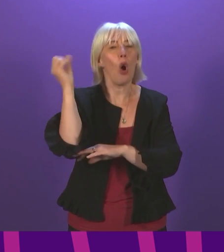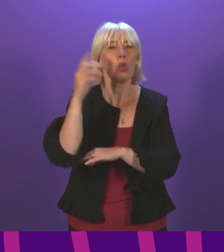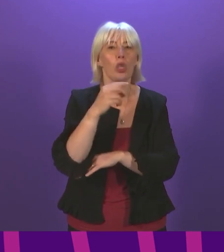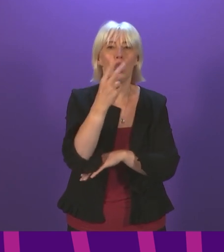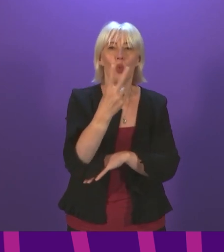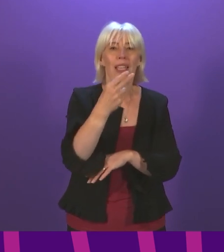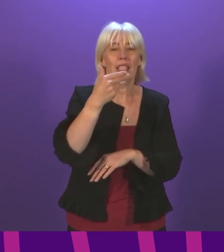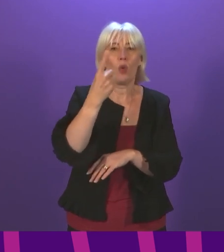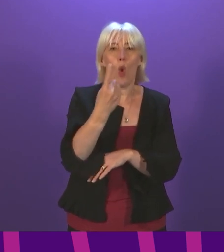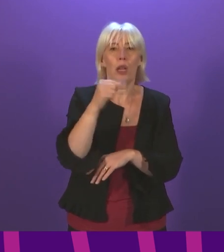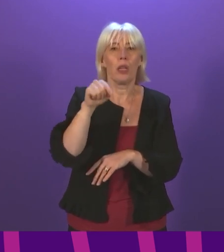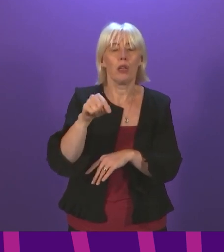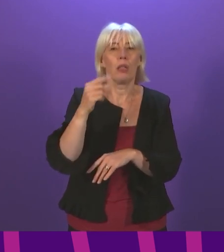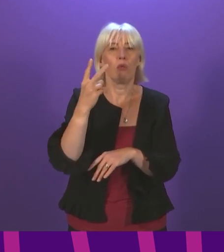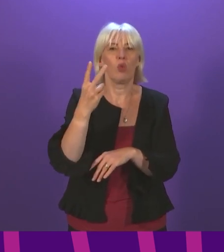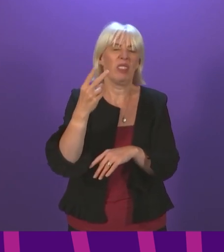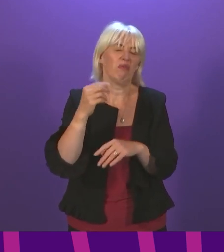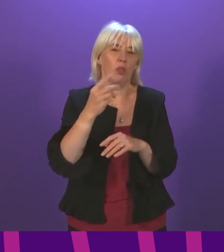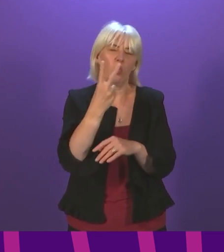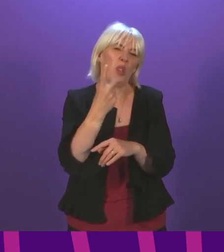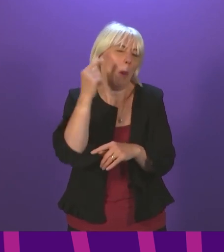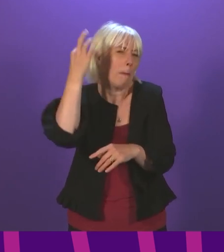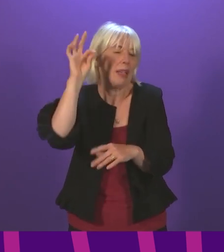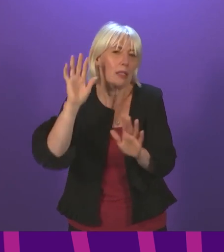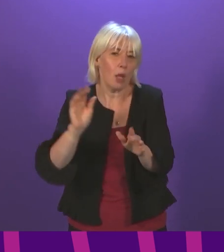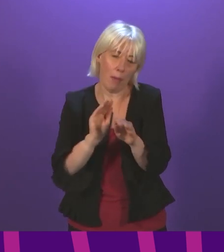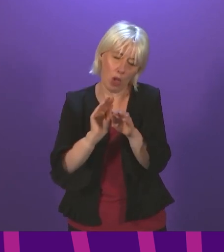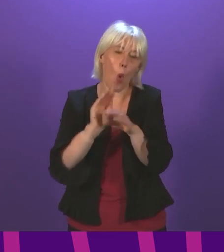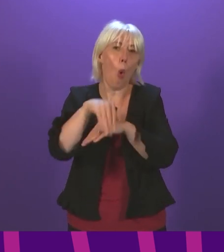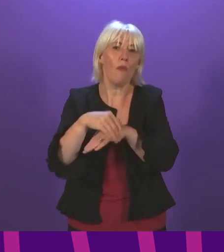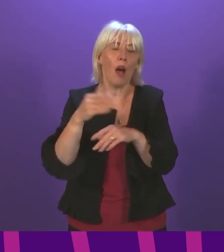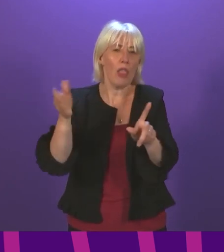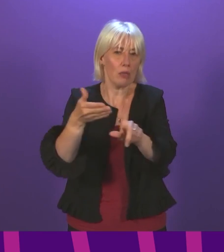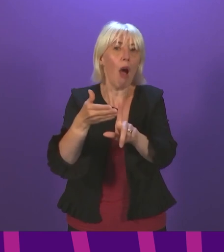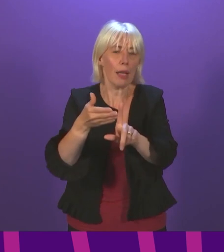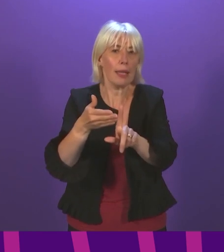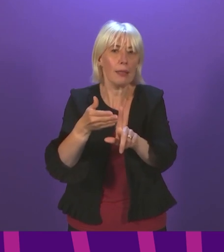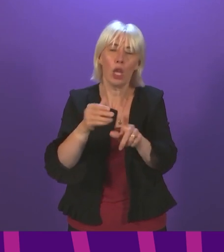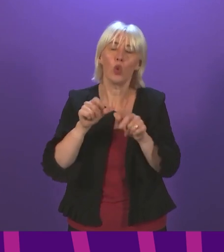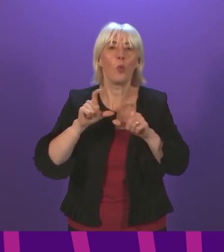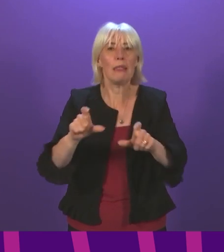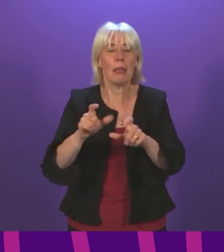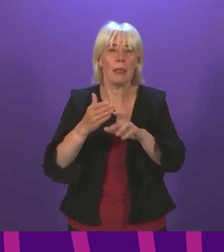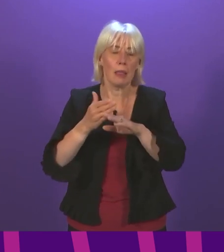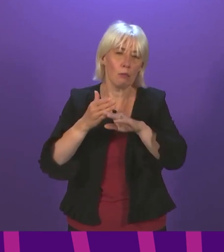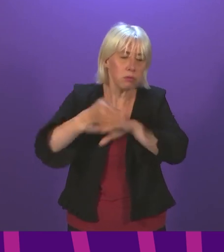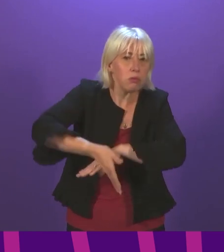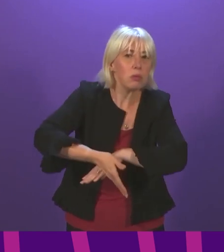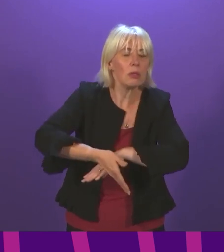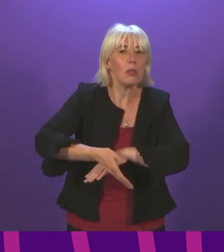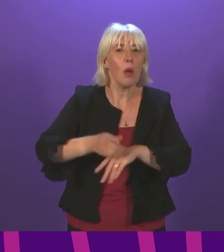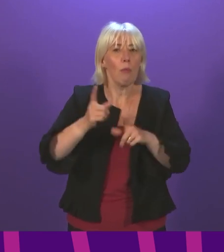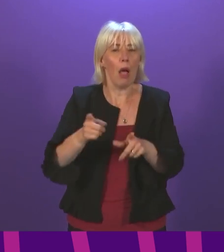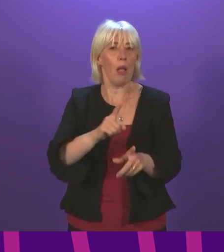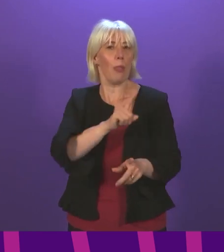minutes, 26 seconds. Again, that is slightly above target. So there is work to be done here. But that is exactly